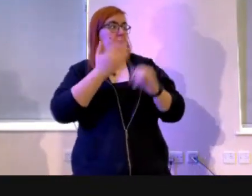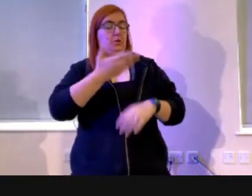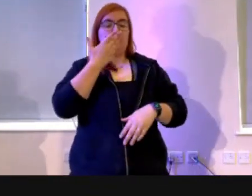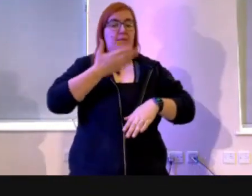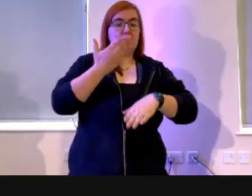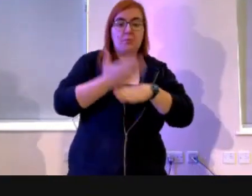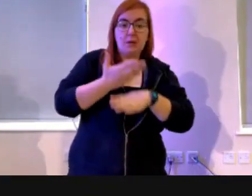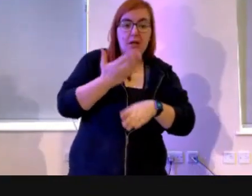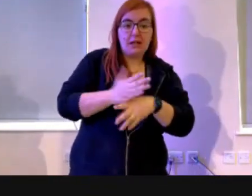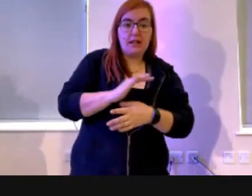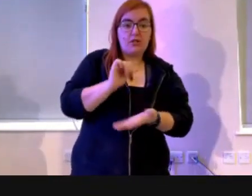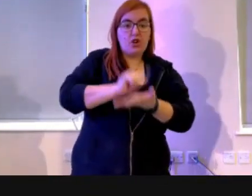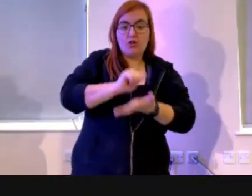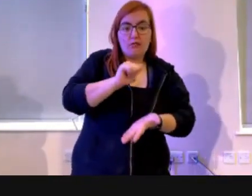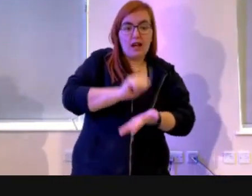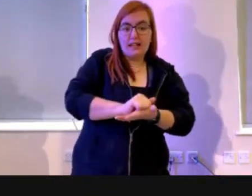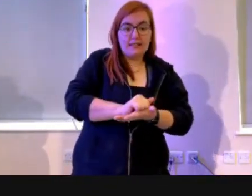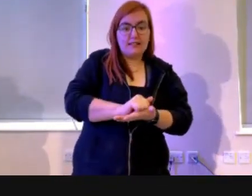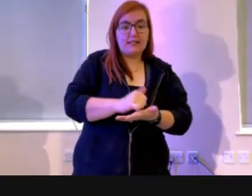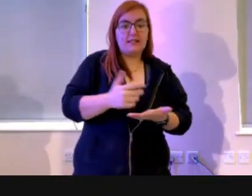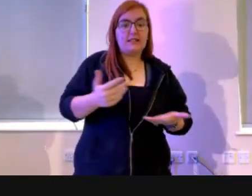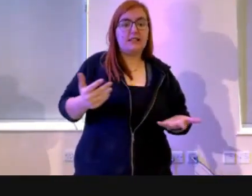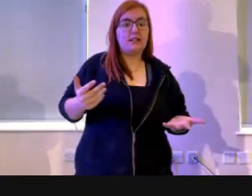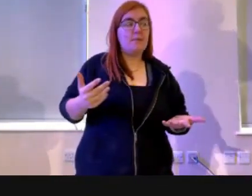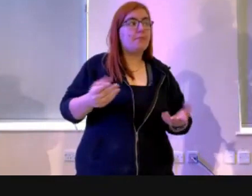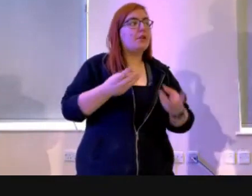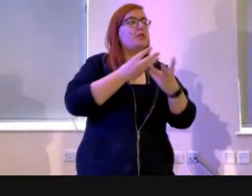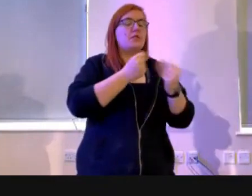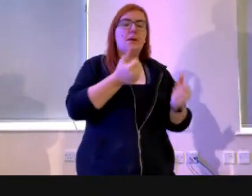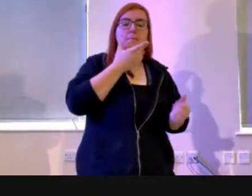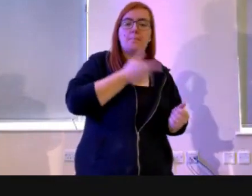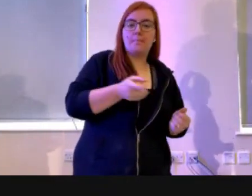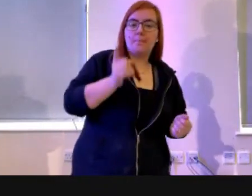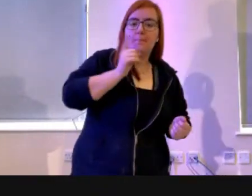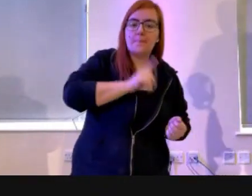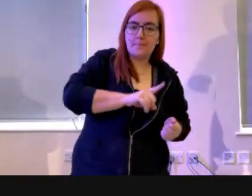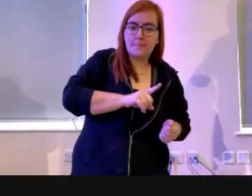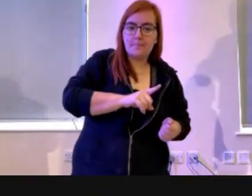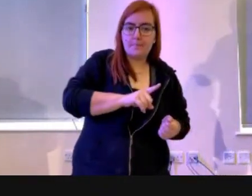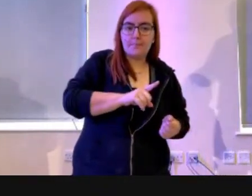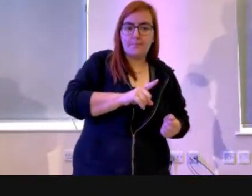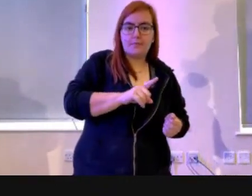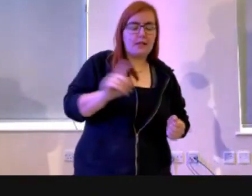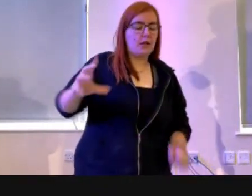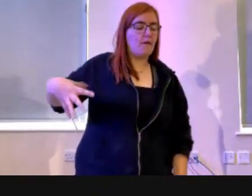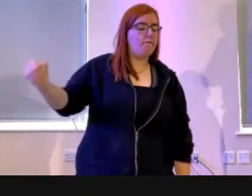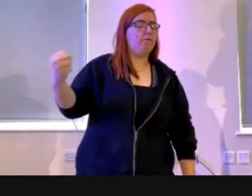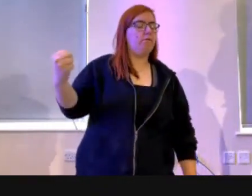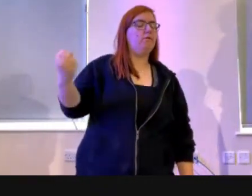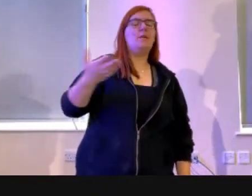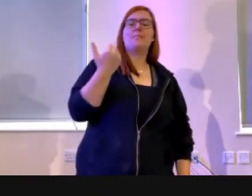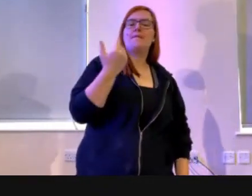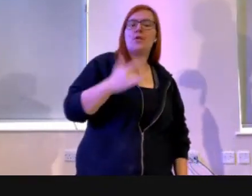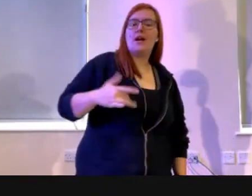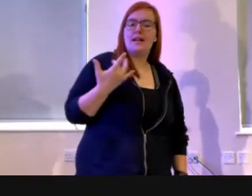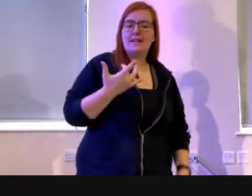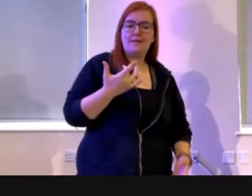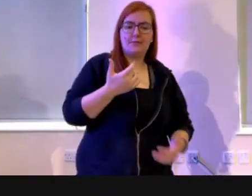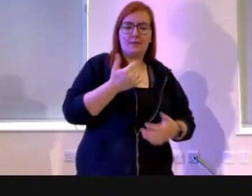in the world. I know for some people, they switch it off. I used to live with a great girl who